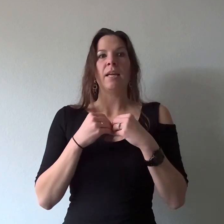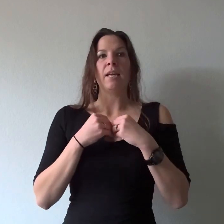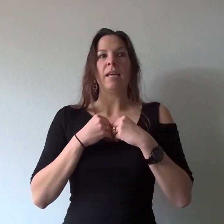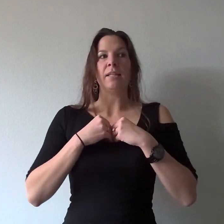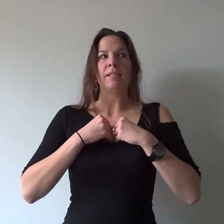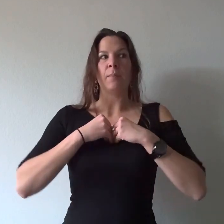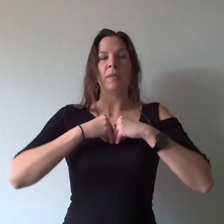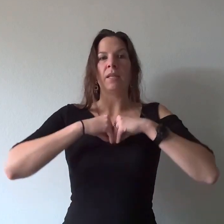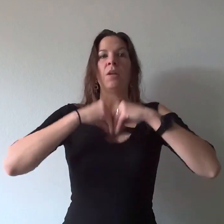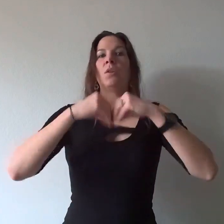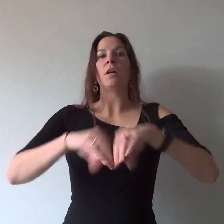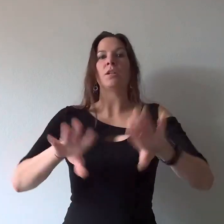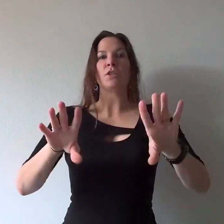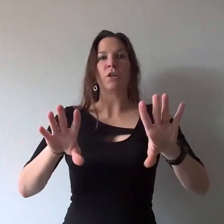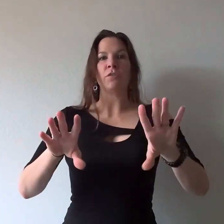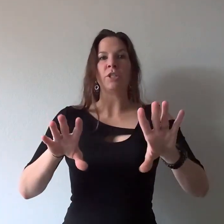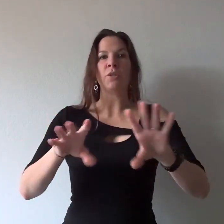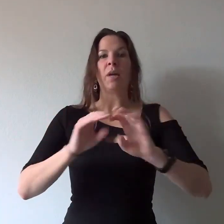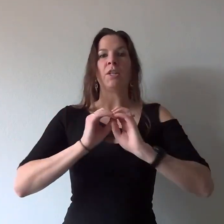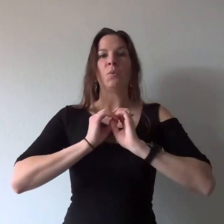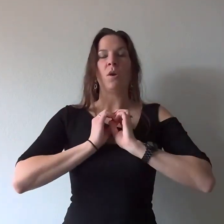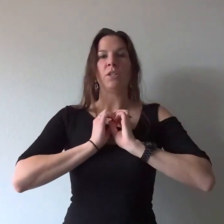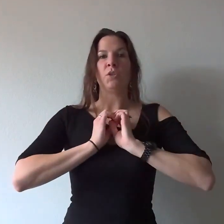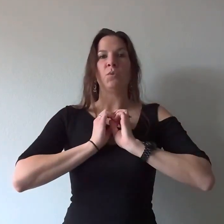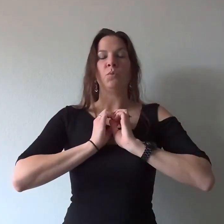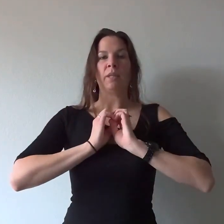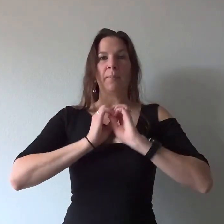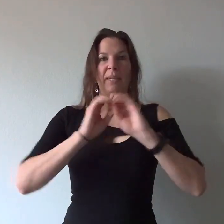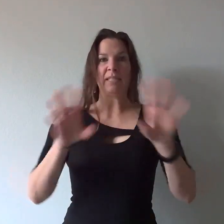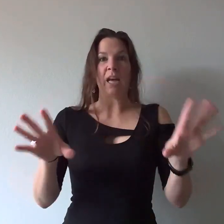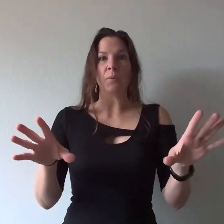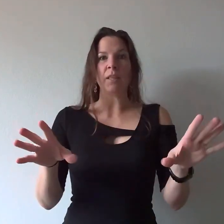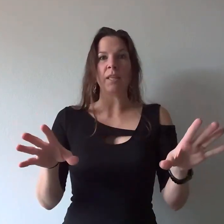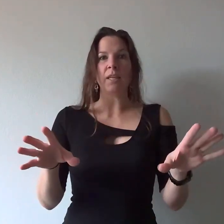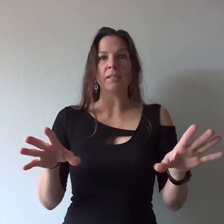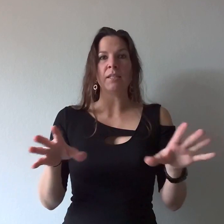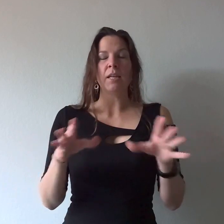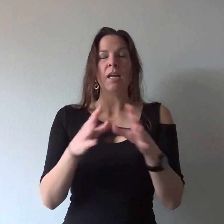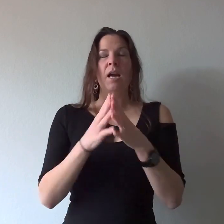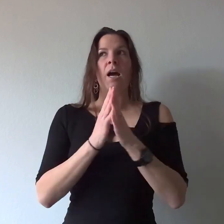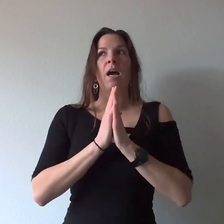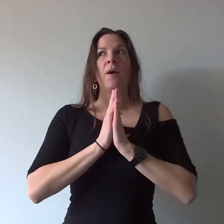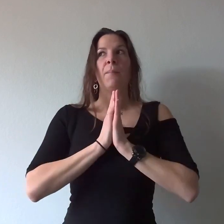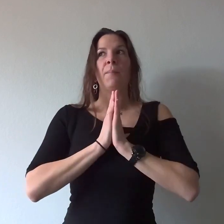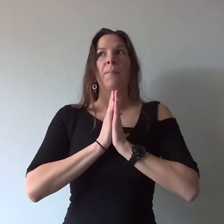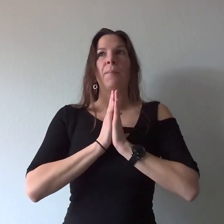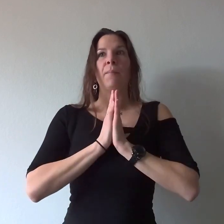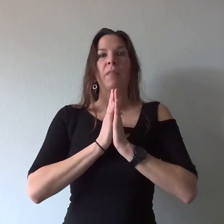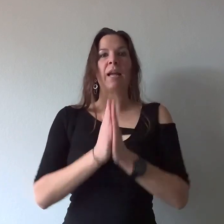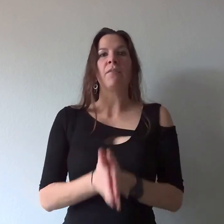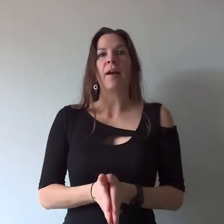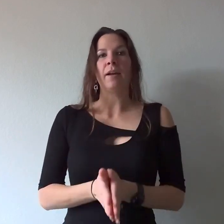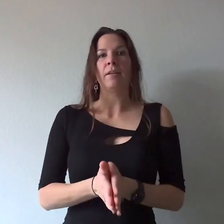it's something that no longer serves you and you want to really be done with it um light a fire